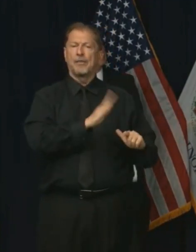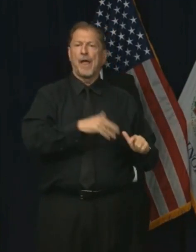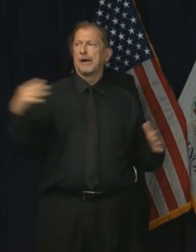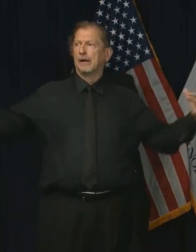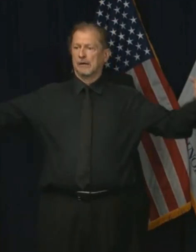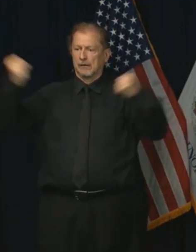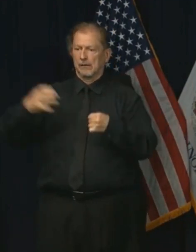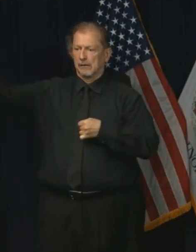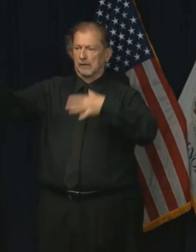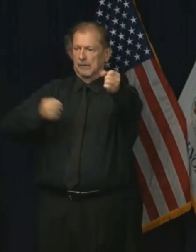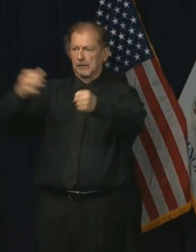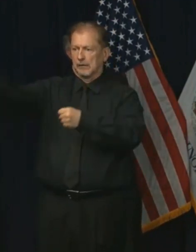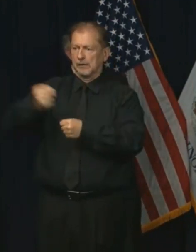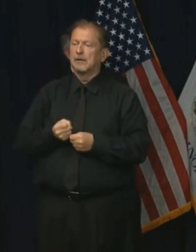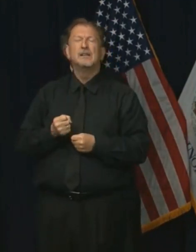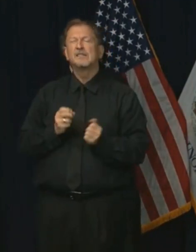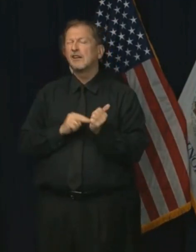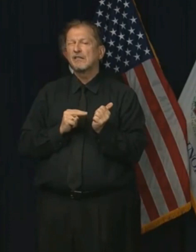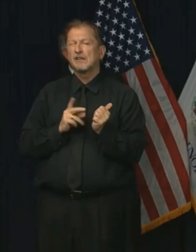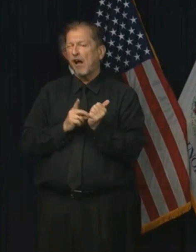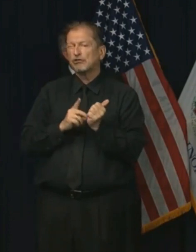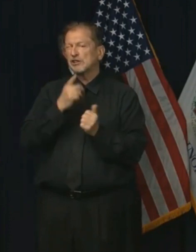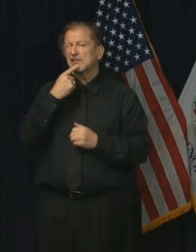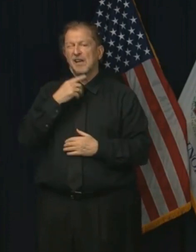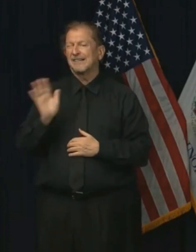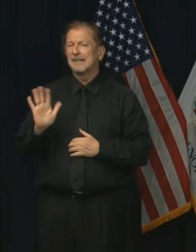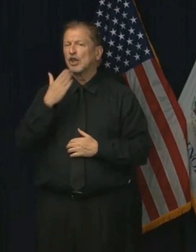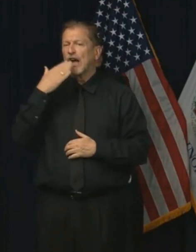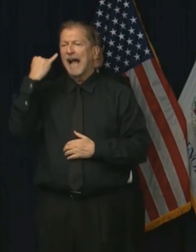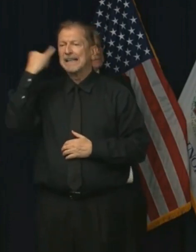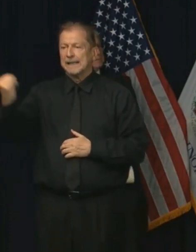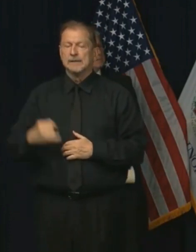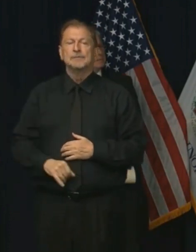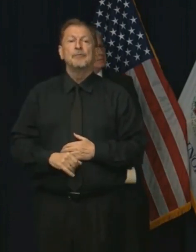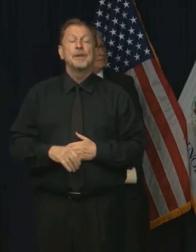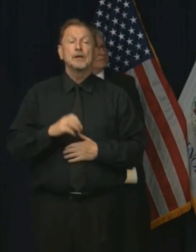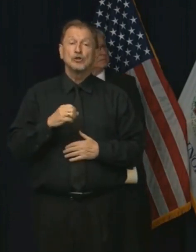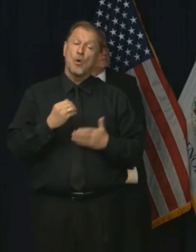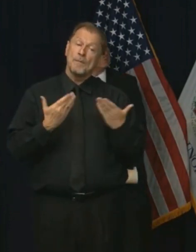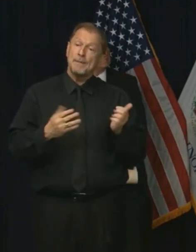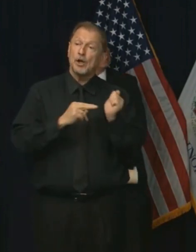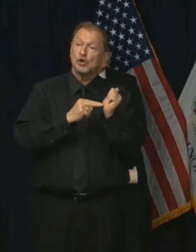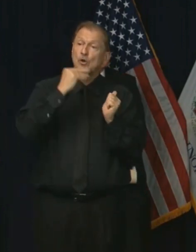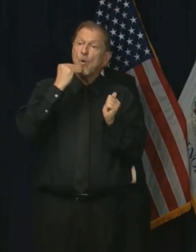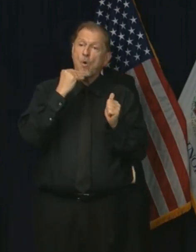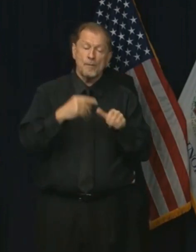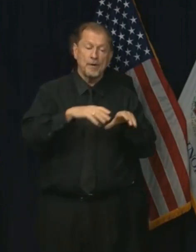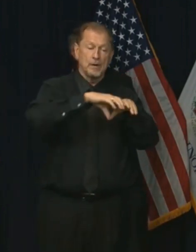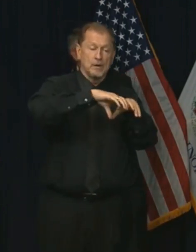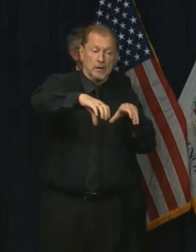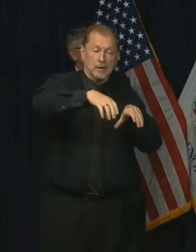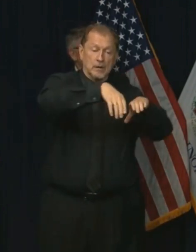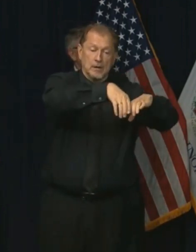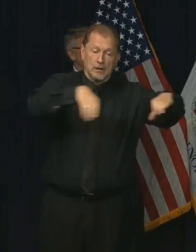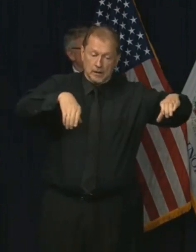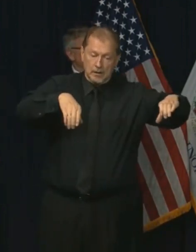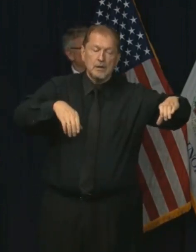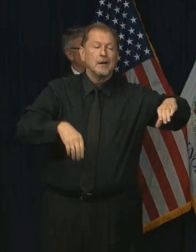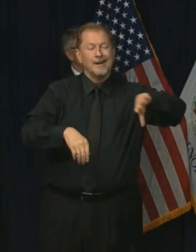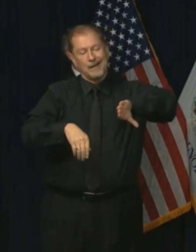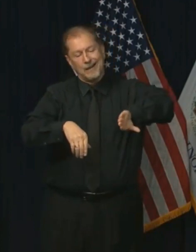homes that exist today to have COVID patients in one area of a nursing home. Many times there are wings,